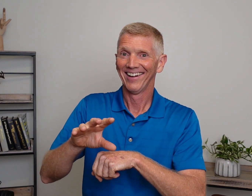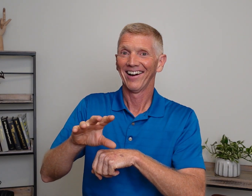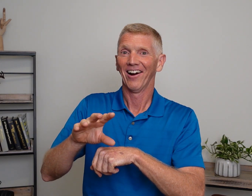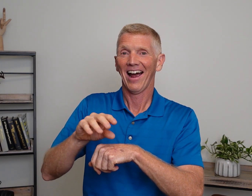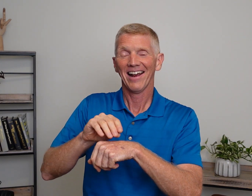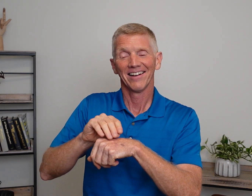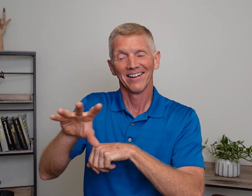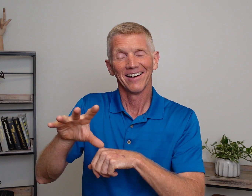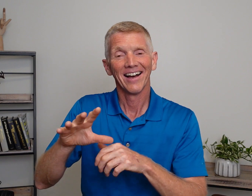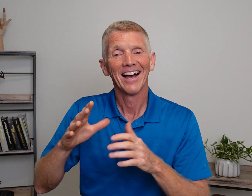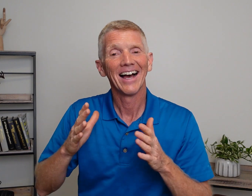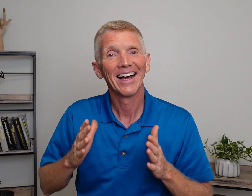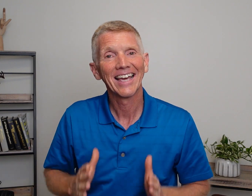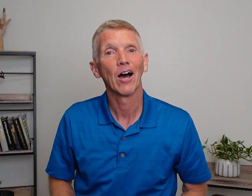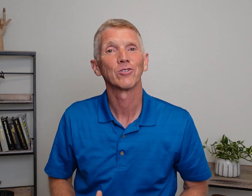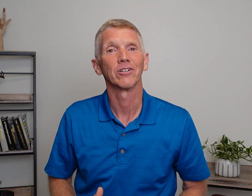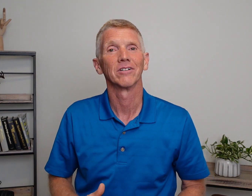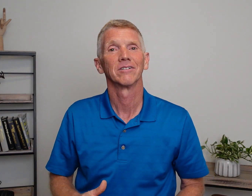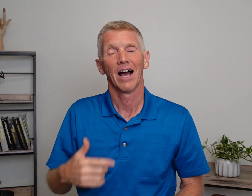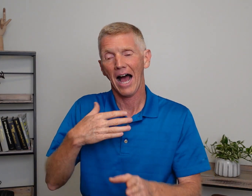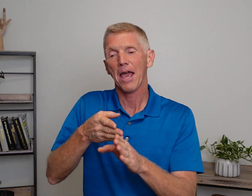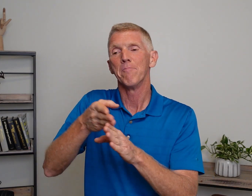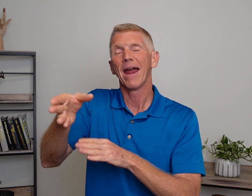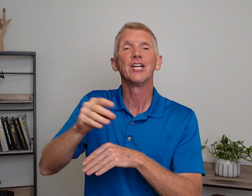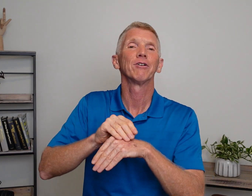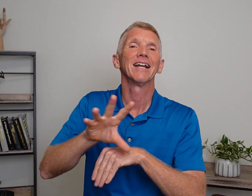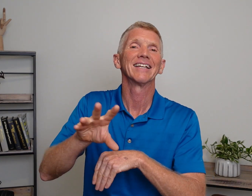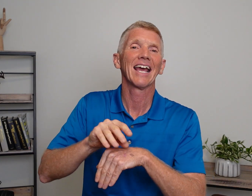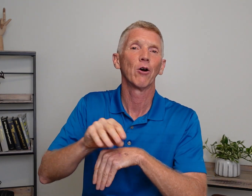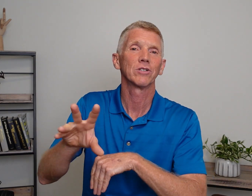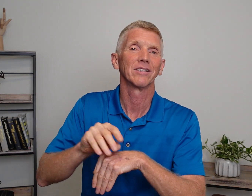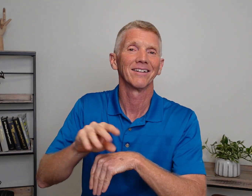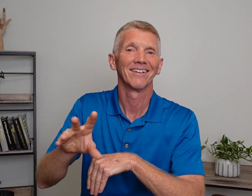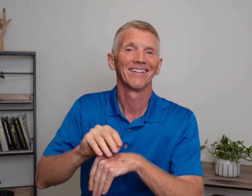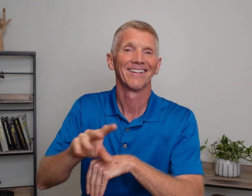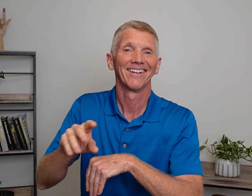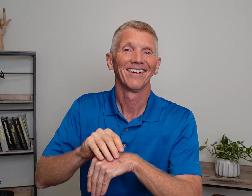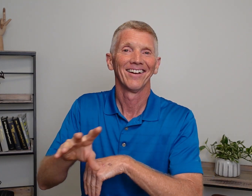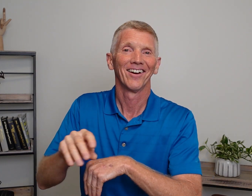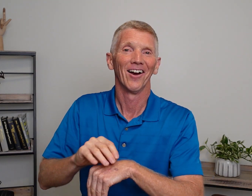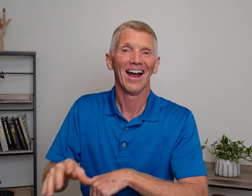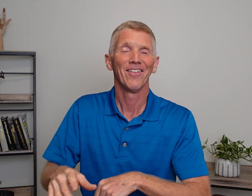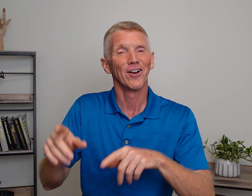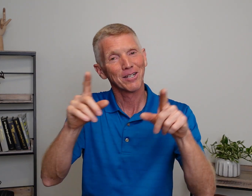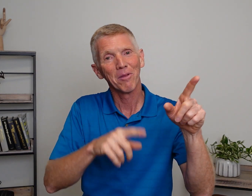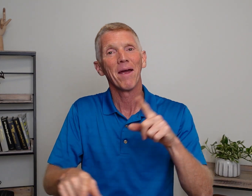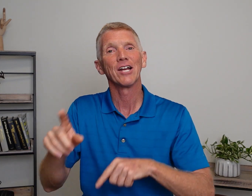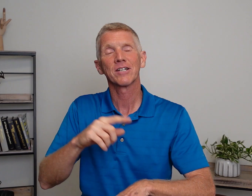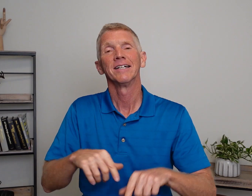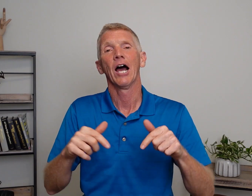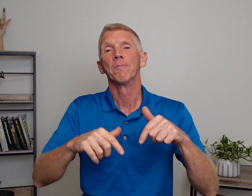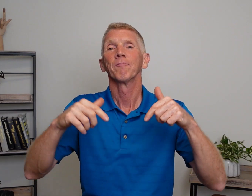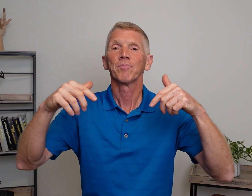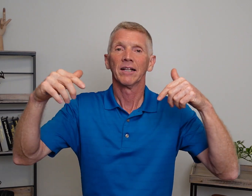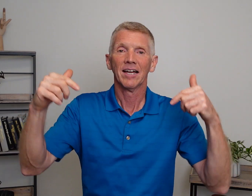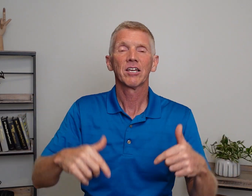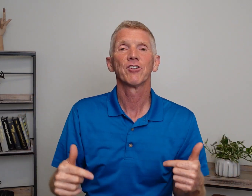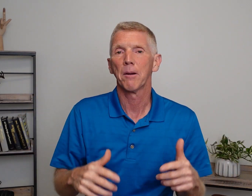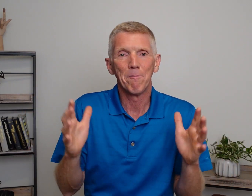All right? A counselor. I am majoring in counseling. All right? There's some of the majors. Now, let's give you just a